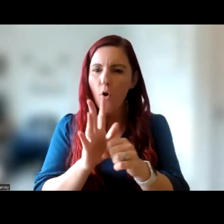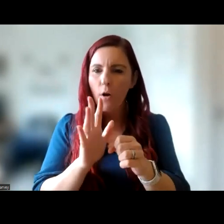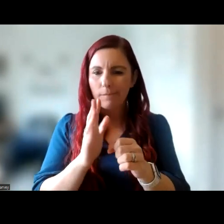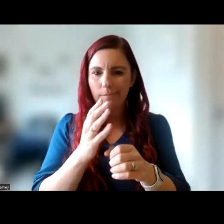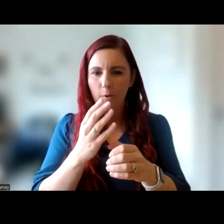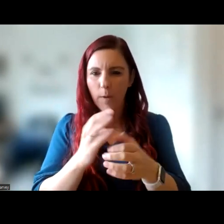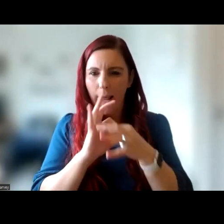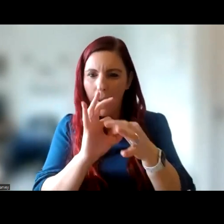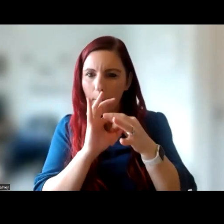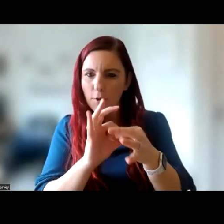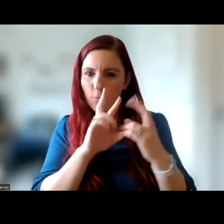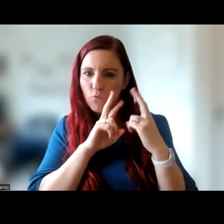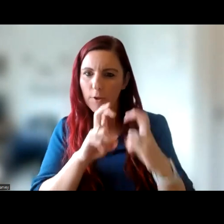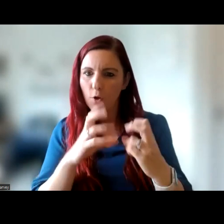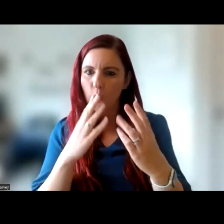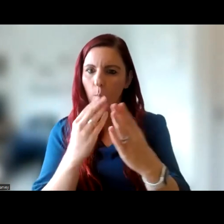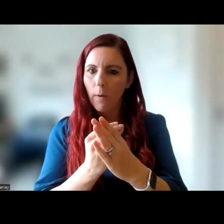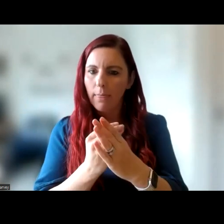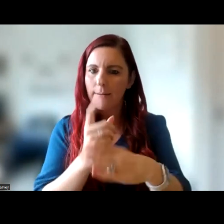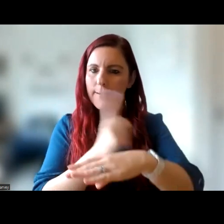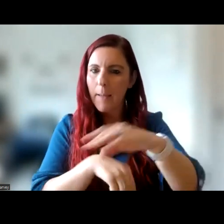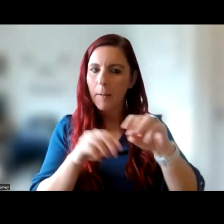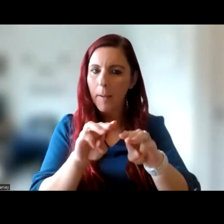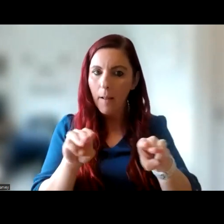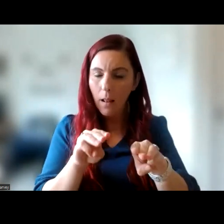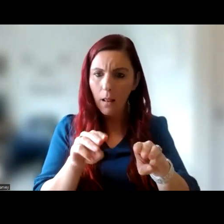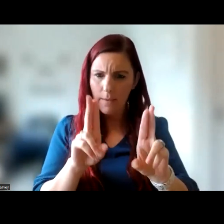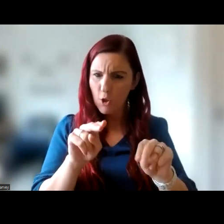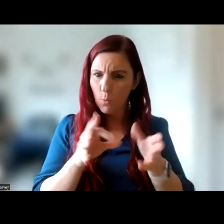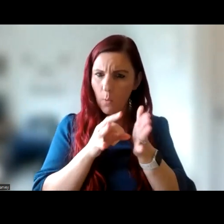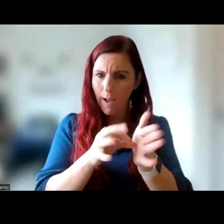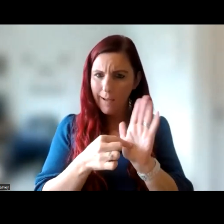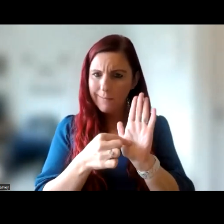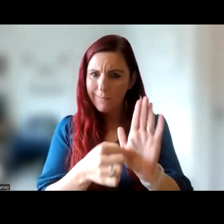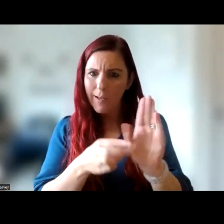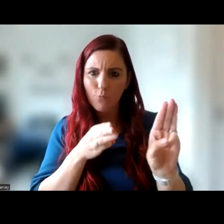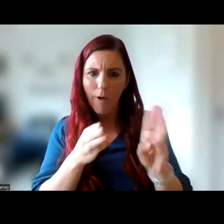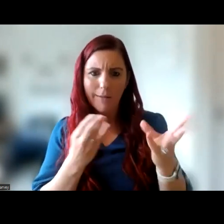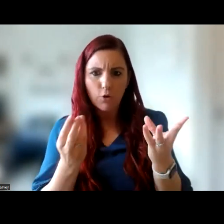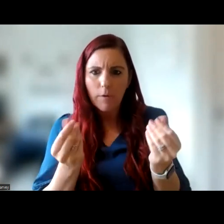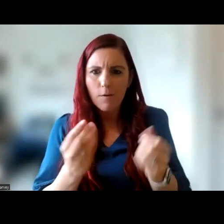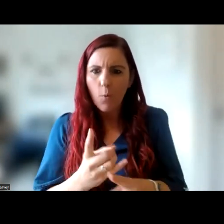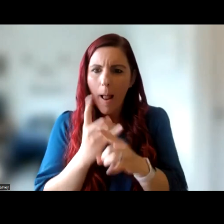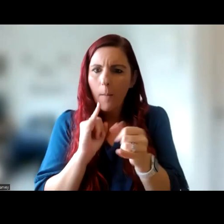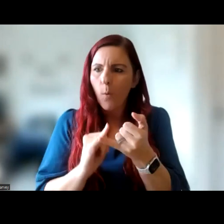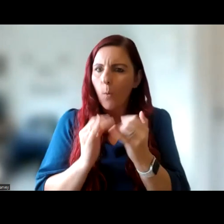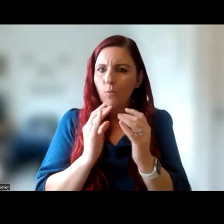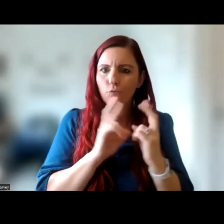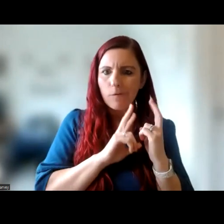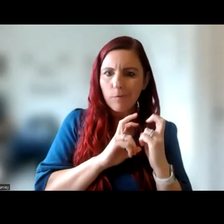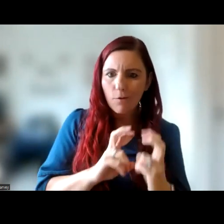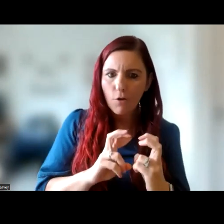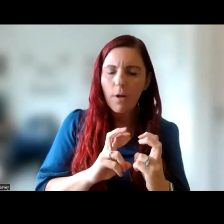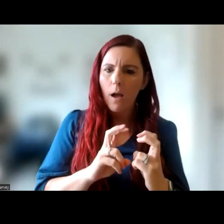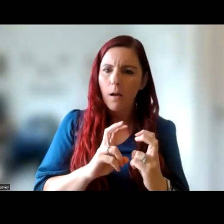with disabled people. This new guidance is a practical resource to help researchers meaningfully involve people